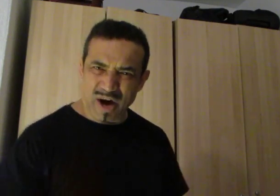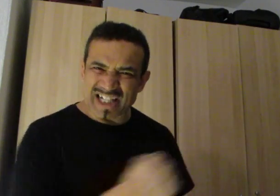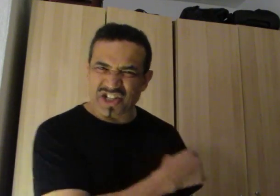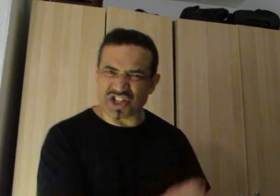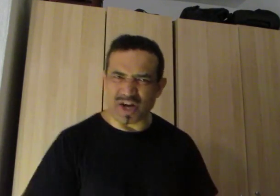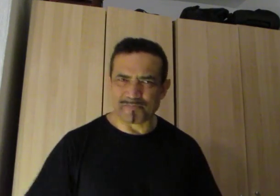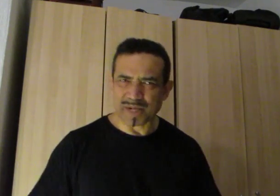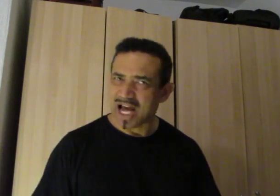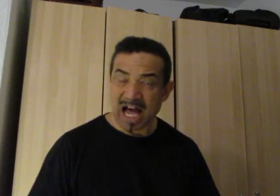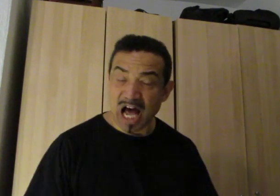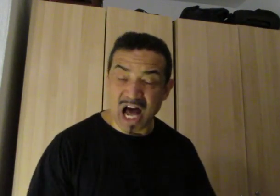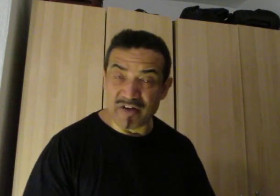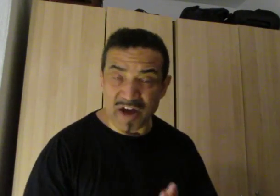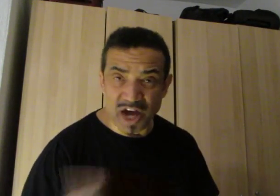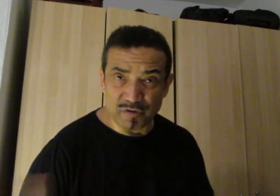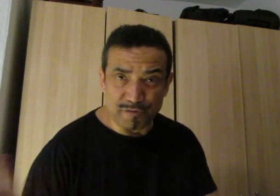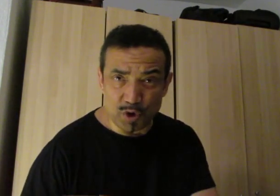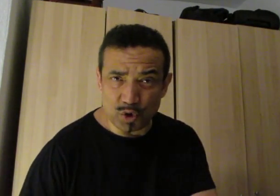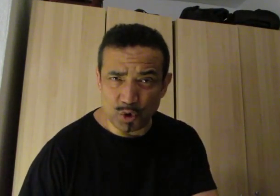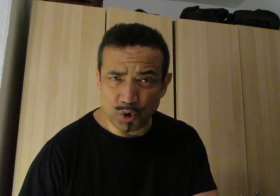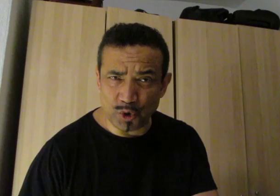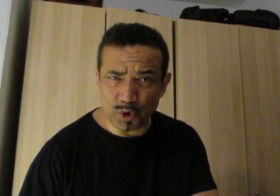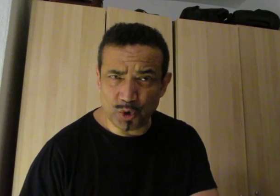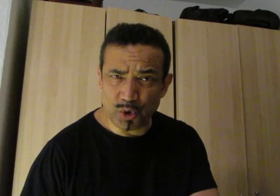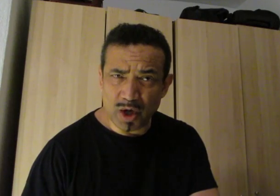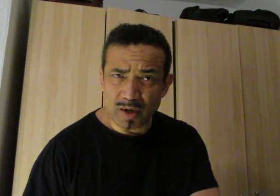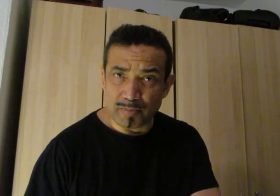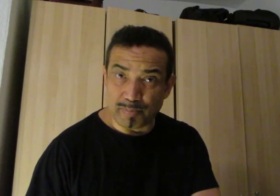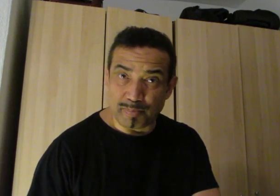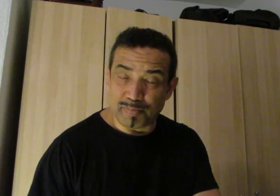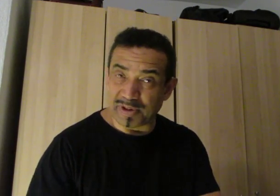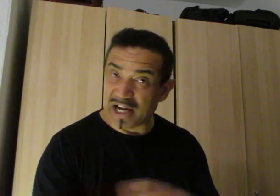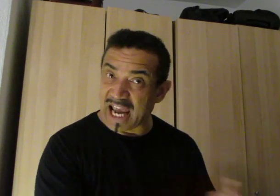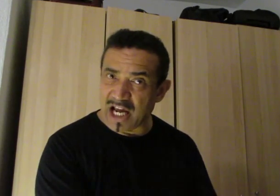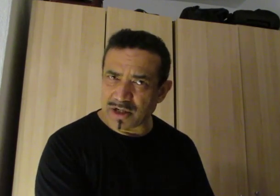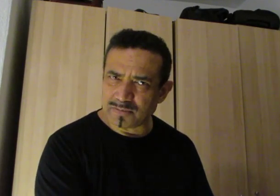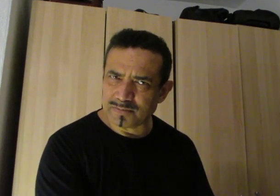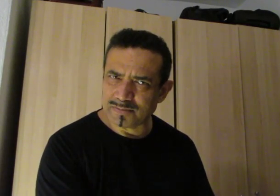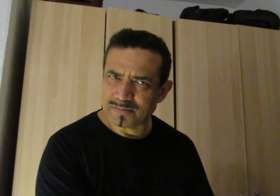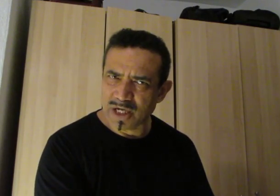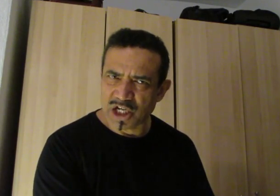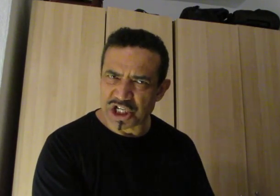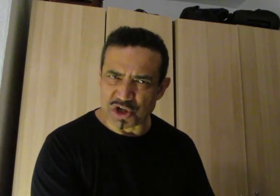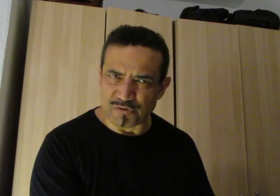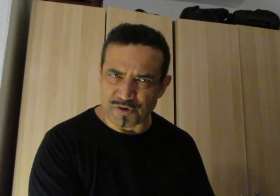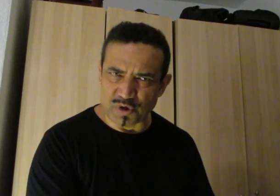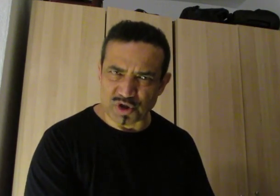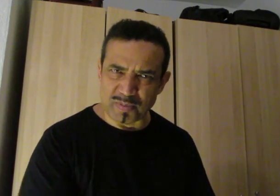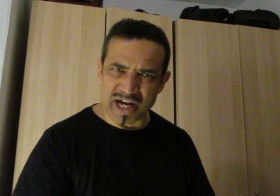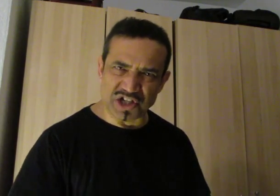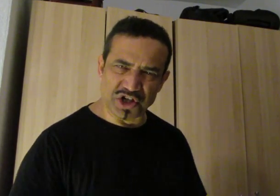regrets I've had a few then again too few to mention